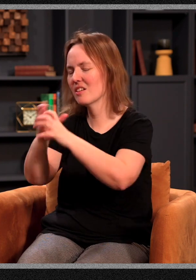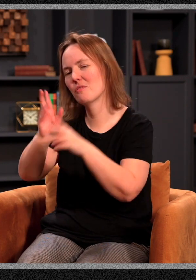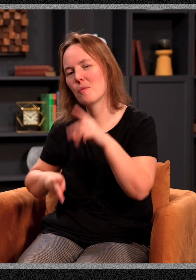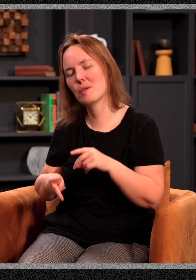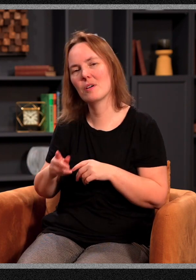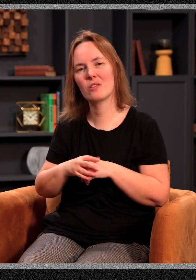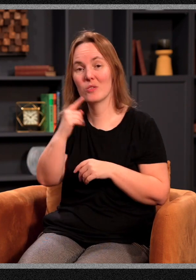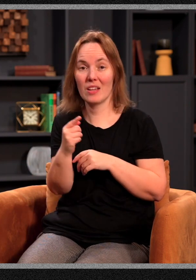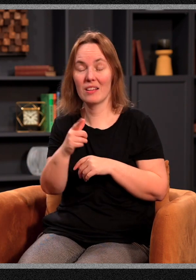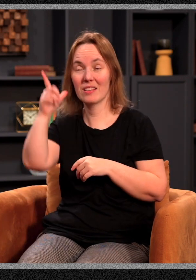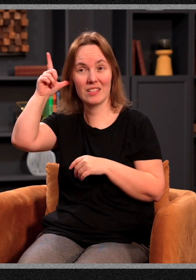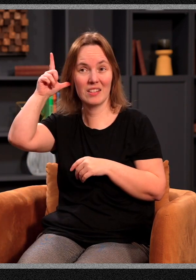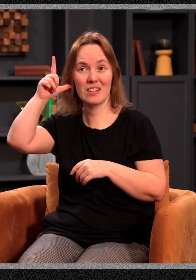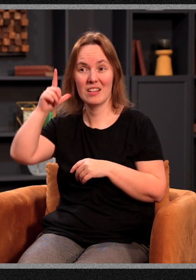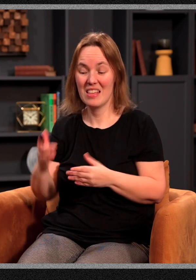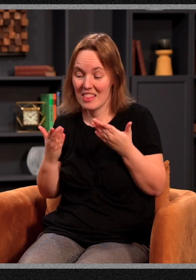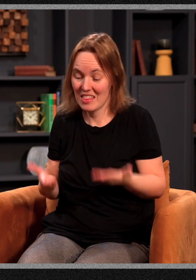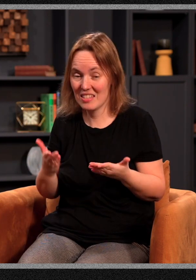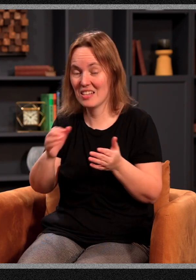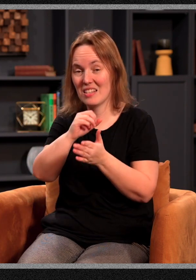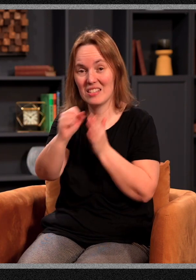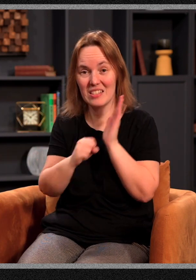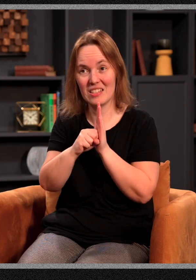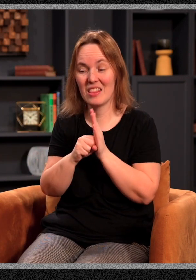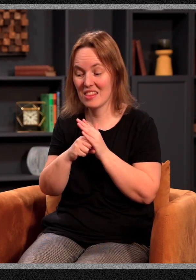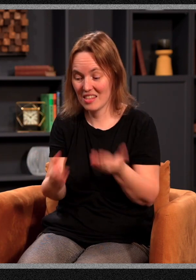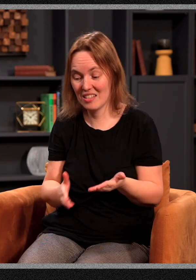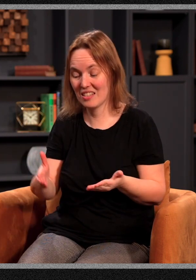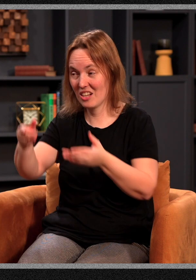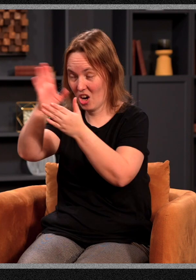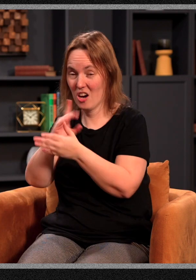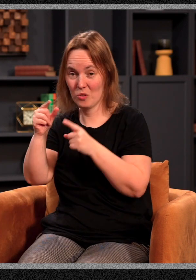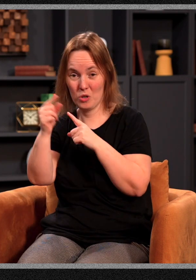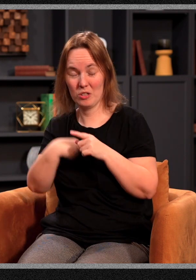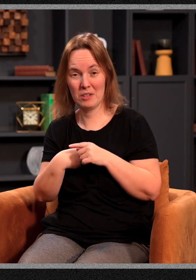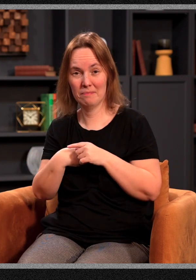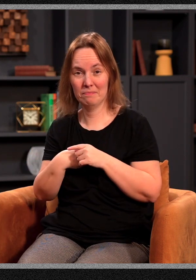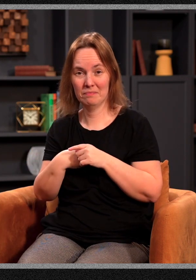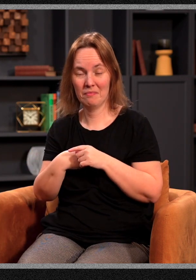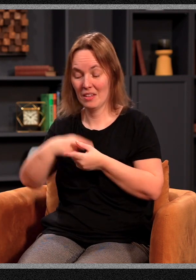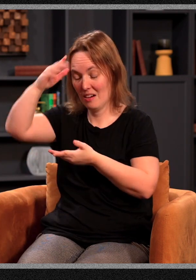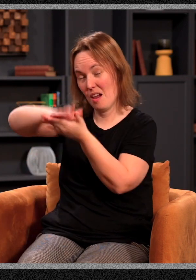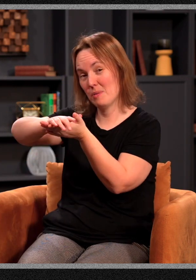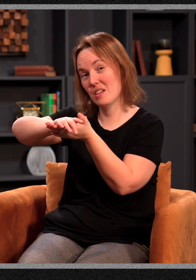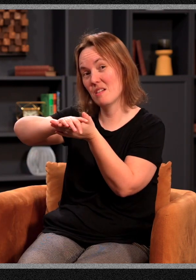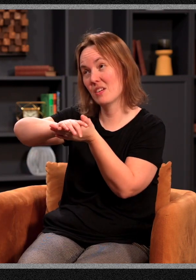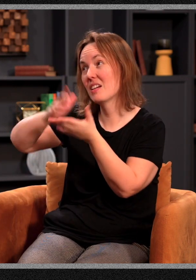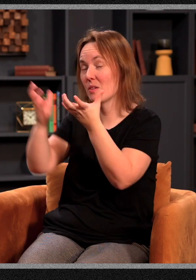for a people who say, listen, in this season, this is God's word to me. And I believe he wants to do it.